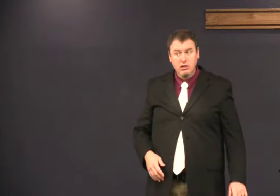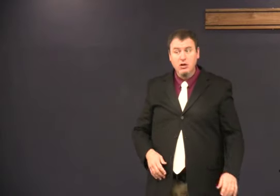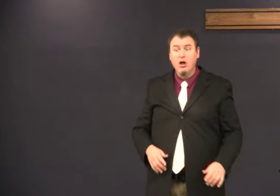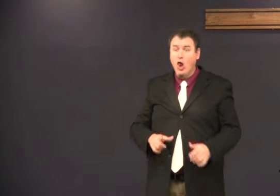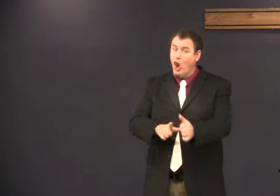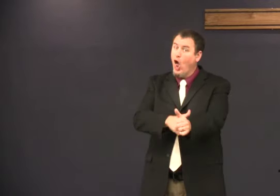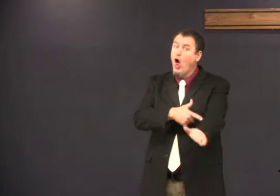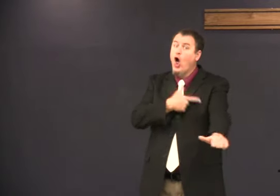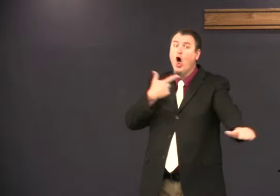did